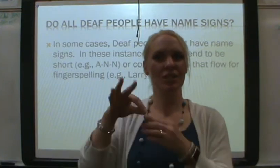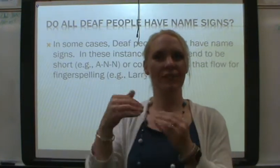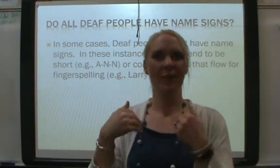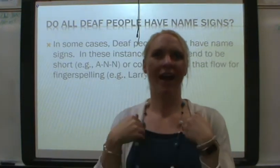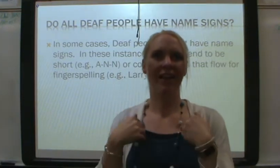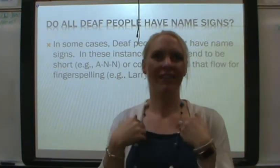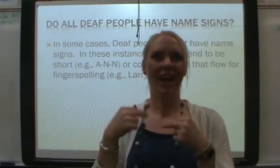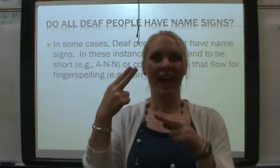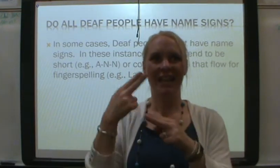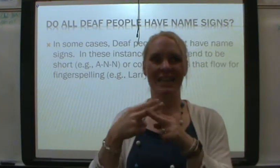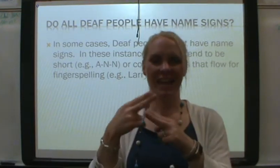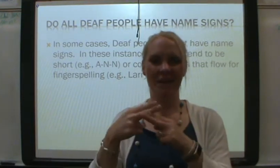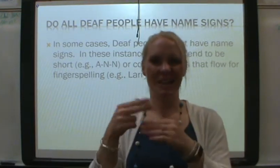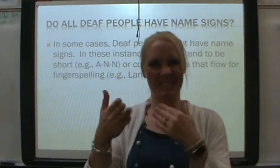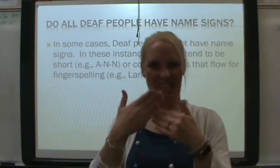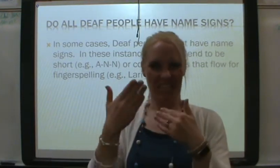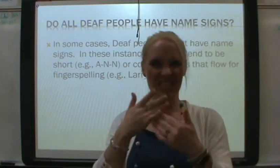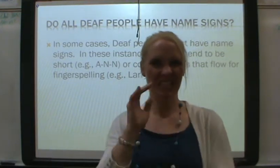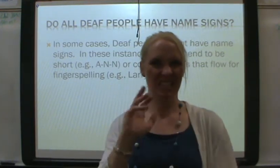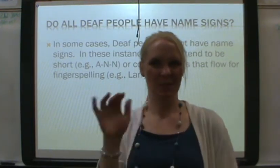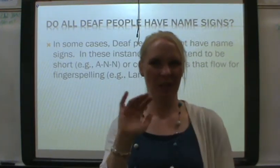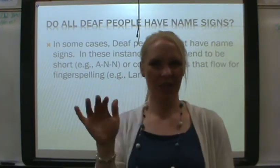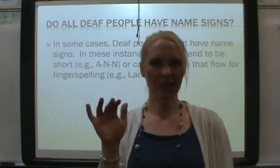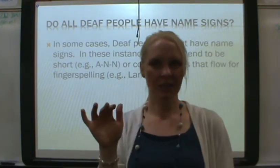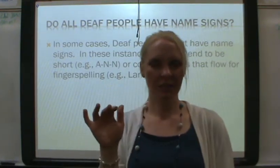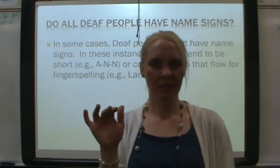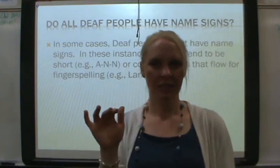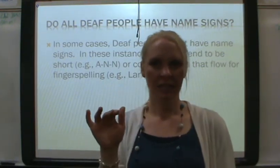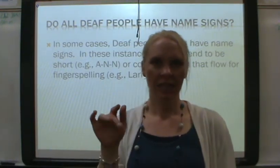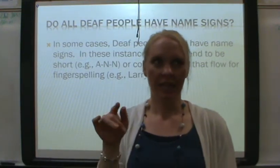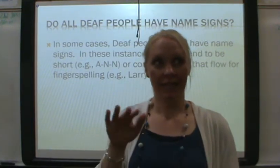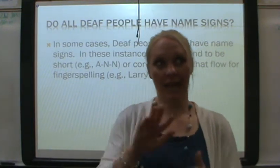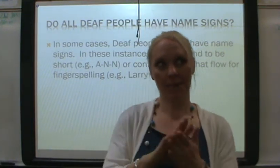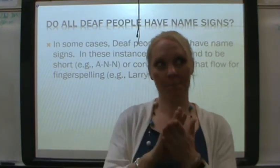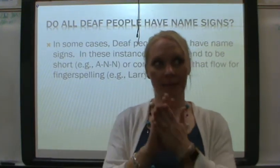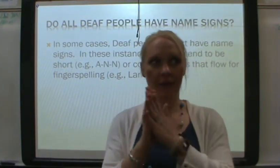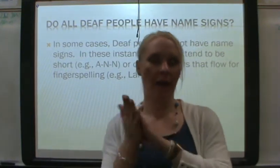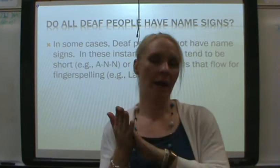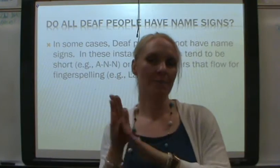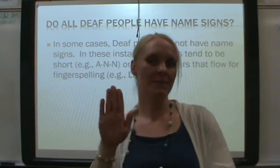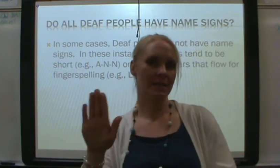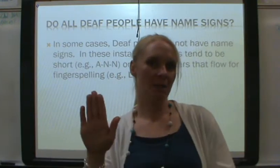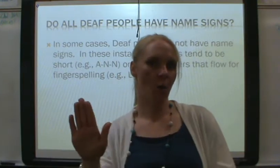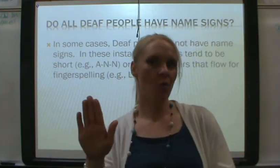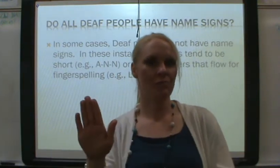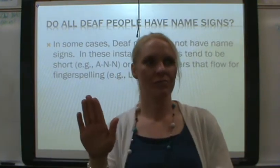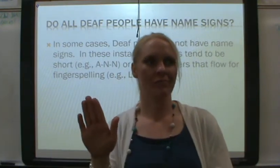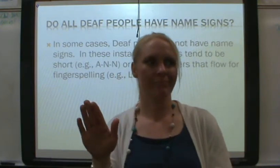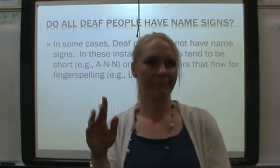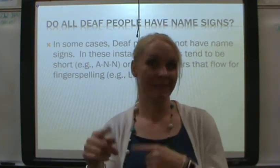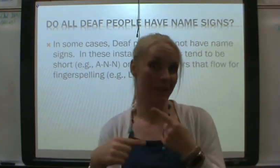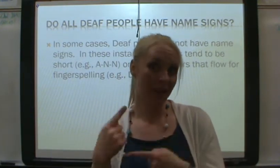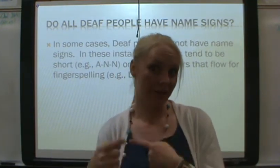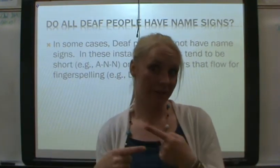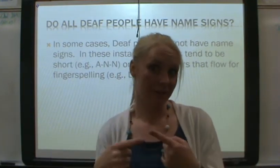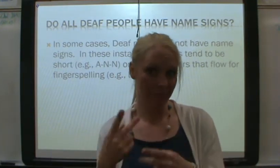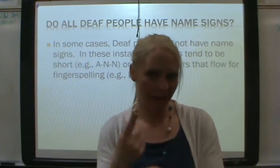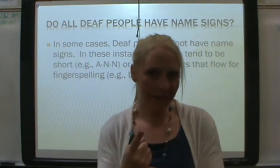if you have a name that's easy to spell, it kind of becomes its own sign. Right? Okay?